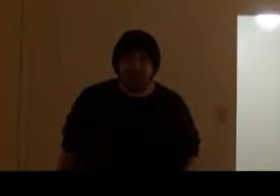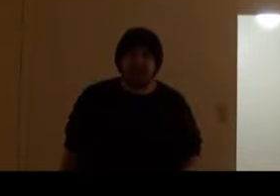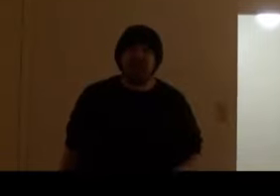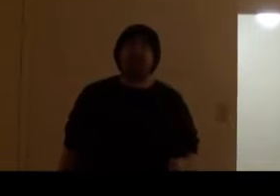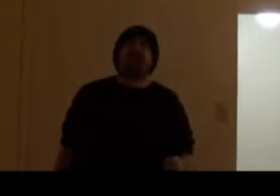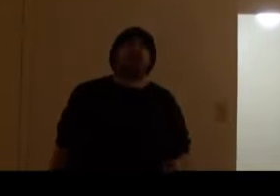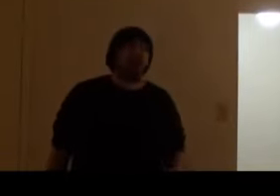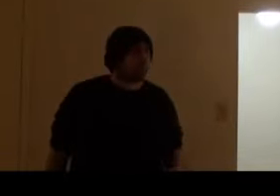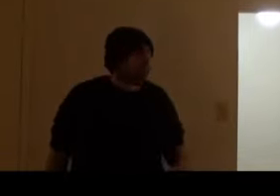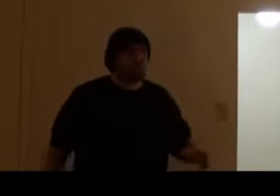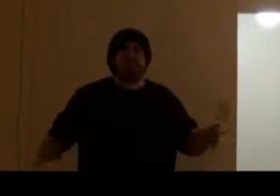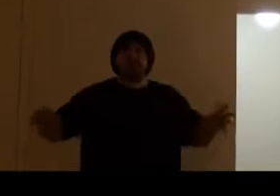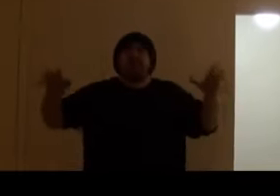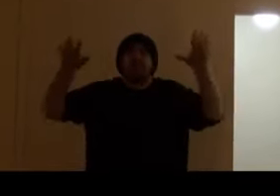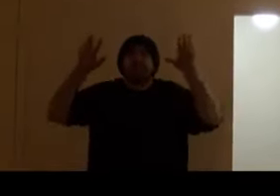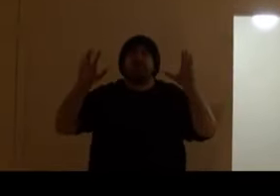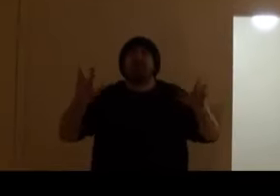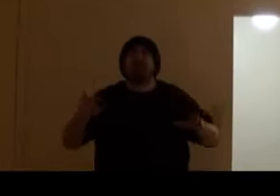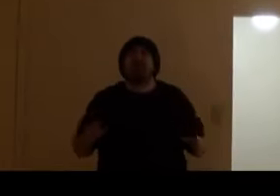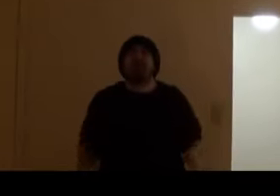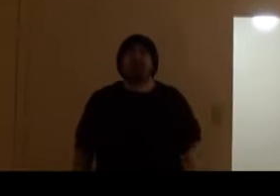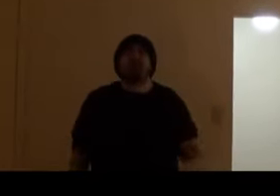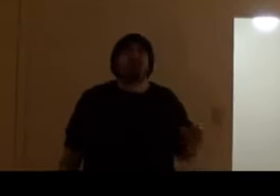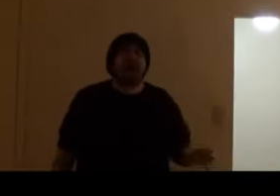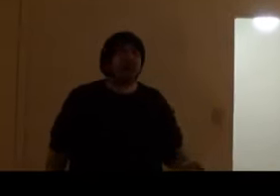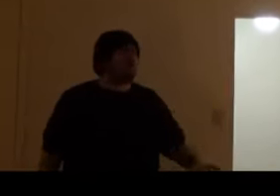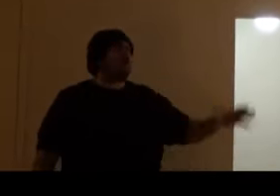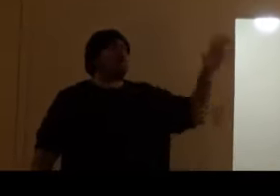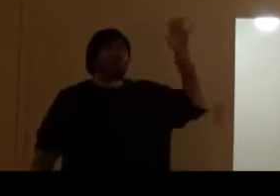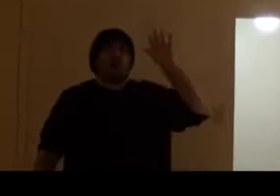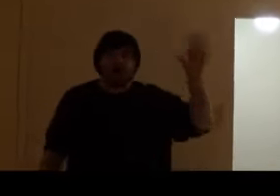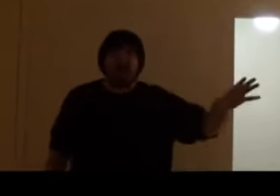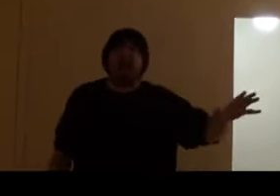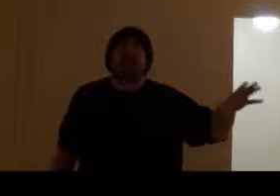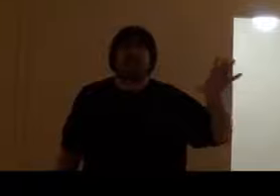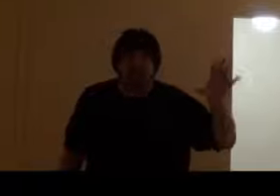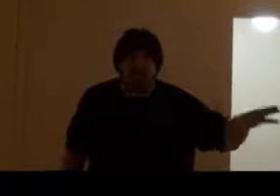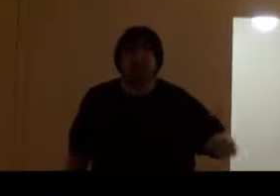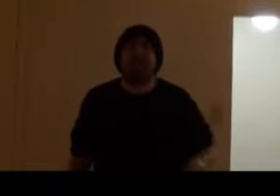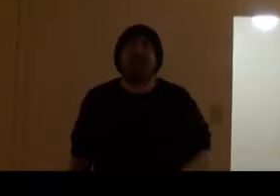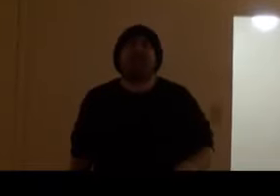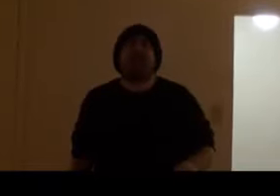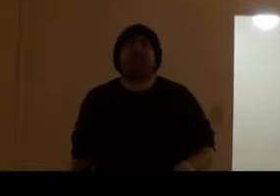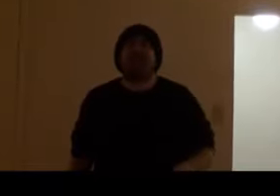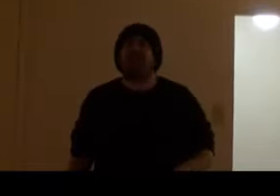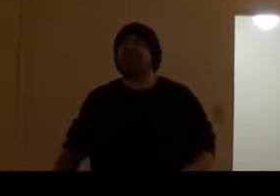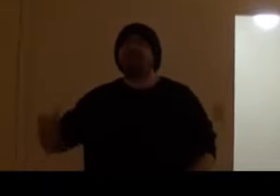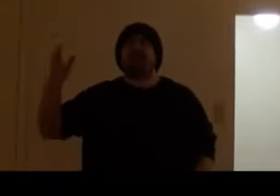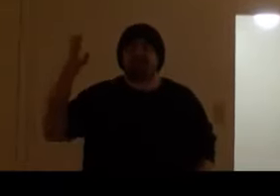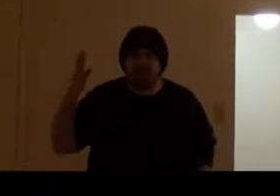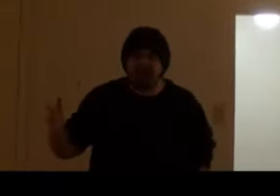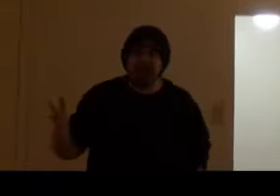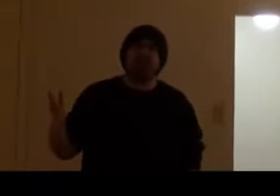like this. Here's the problem. That was Ryback's feud, okay? The Shield